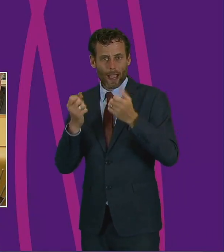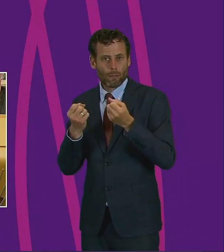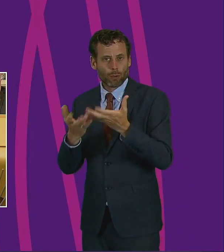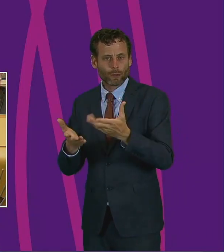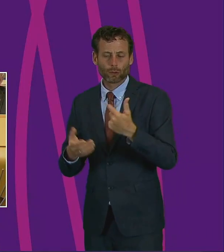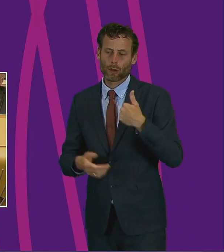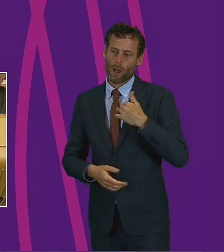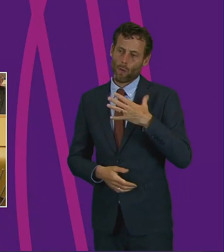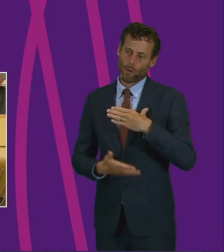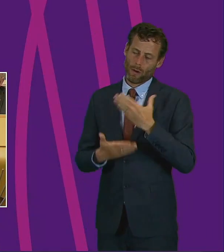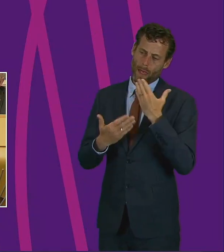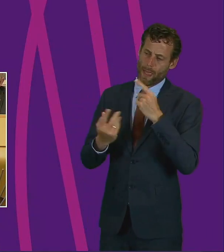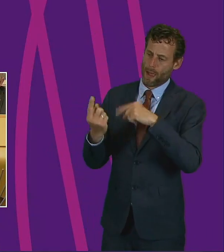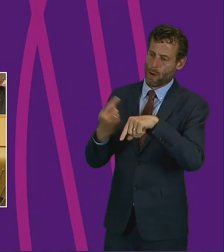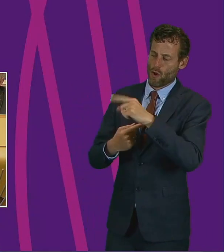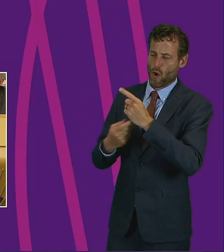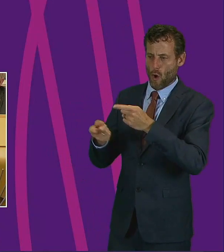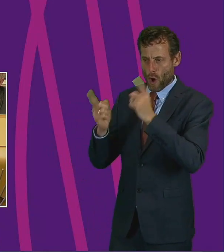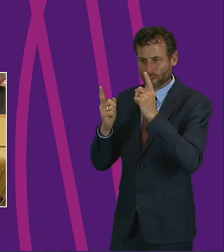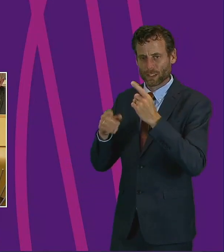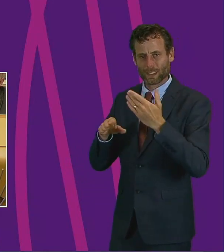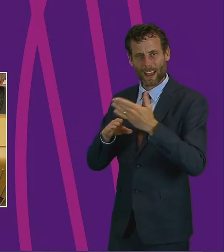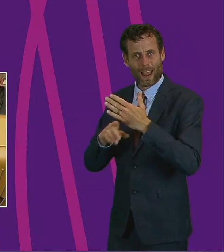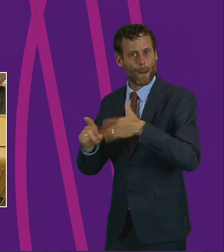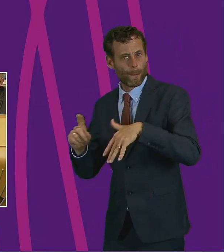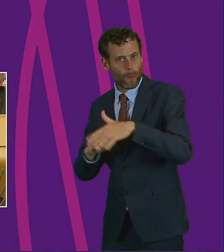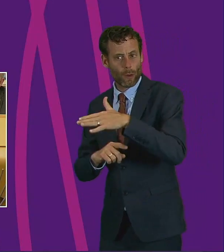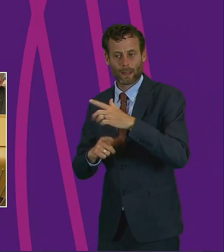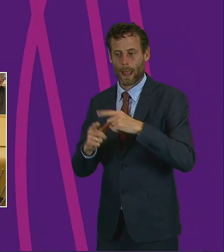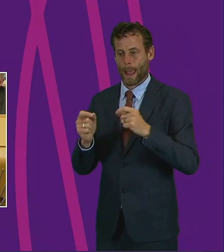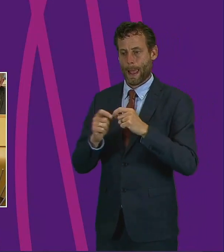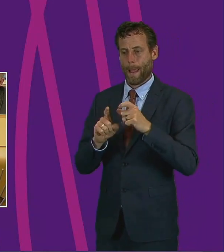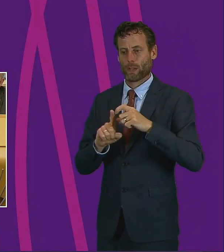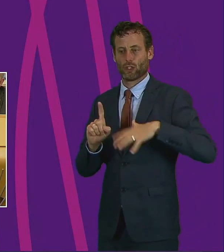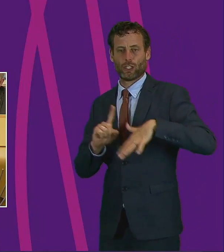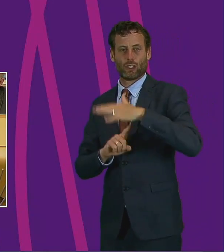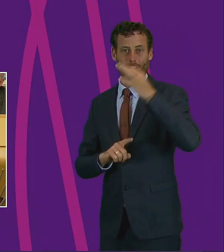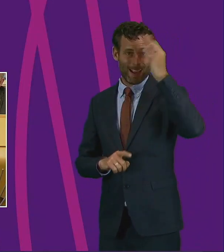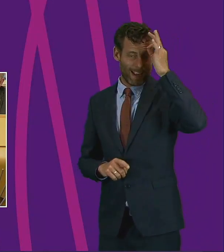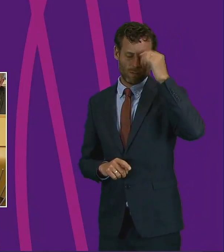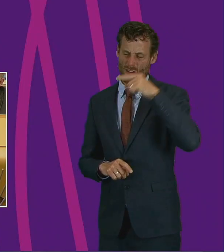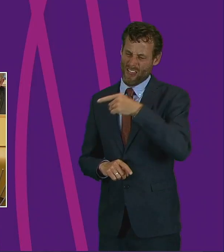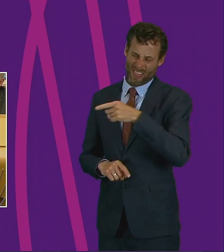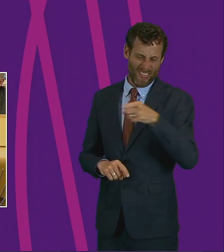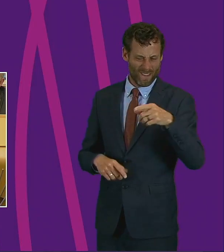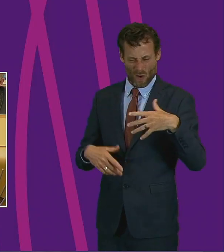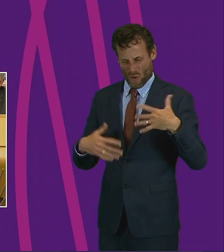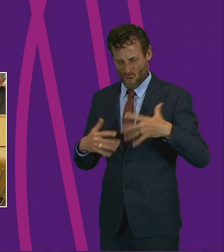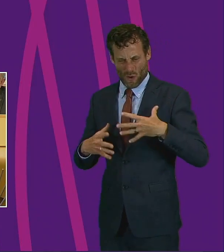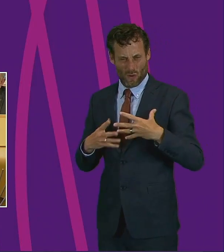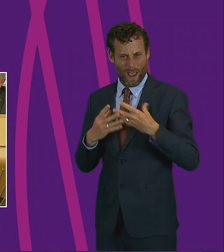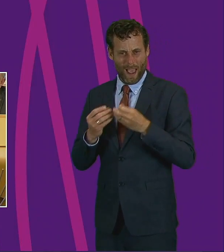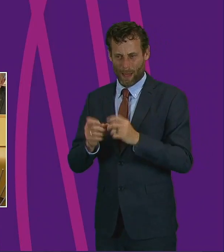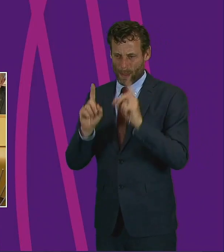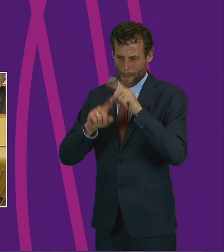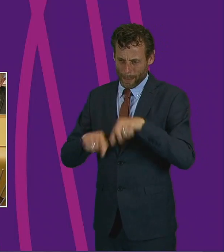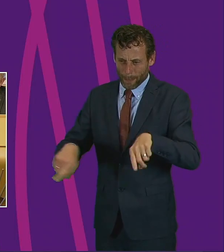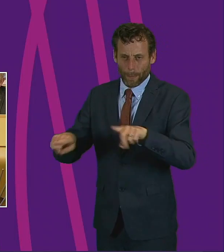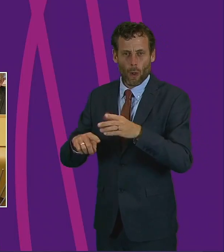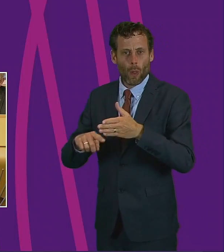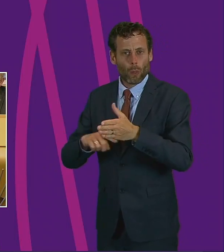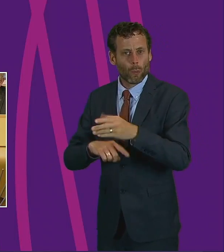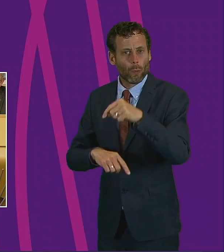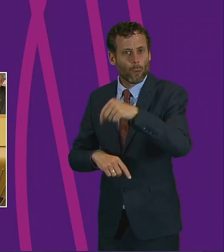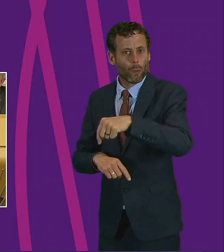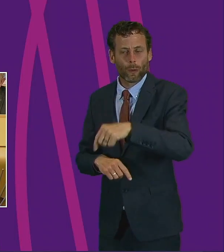all the officers and employees across all the departments of Aberdeenshire Council, who have done an outstanding job of supporting my constituents throughout the pandemic.